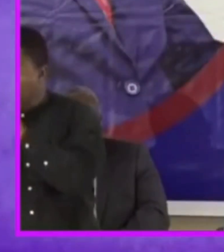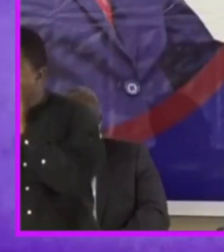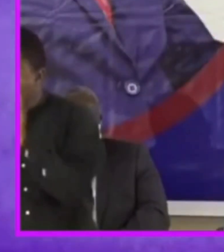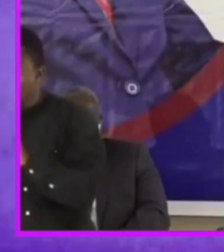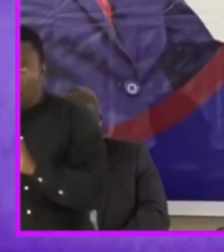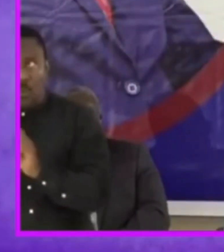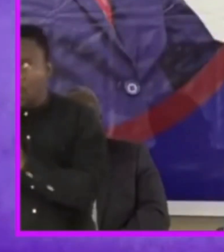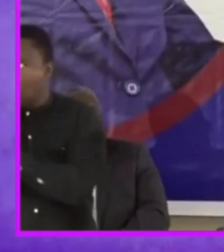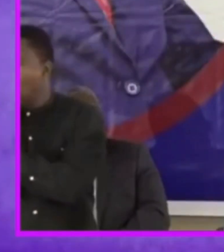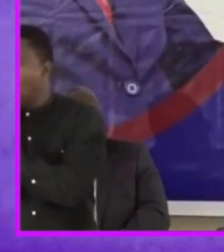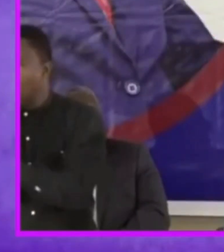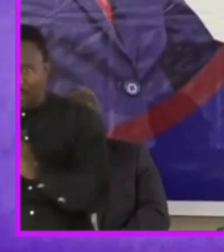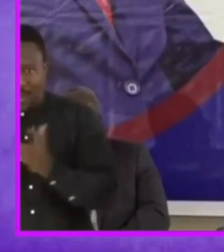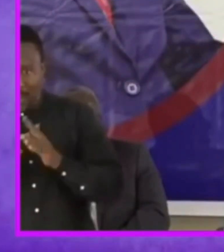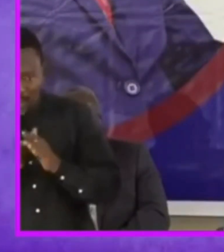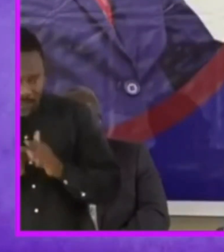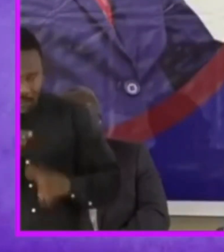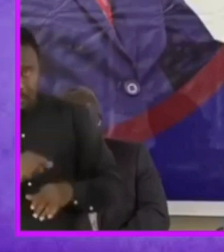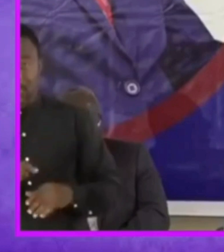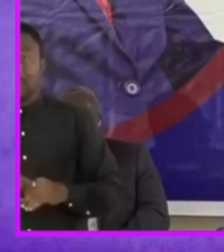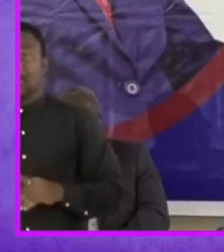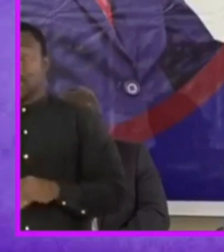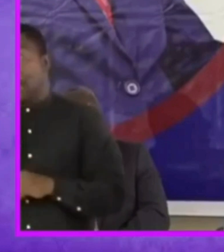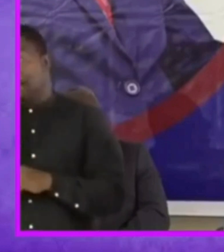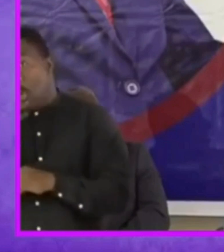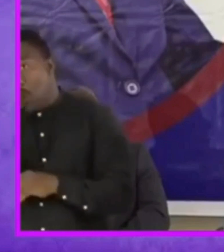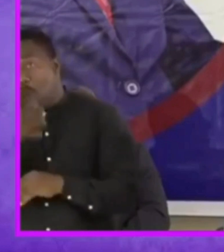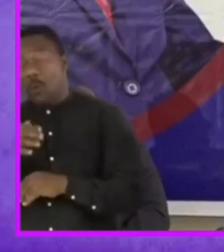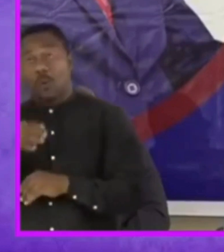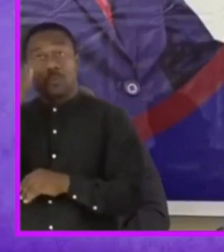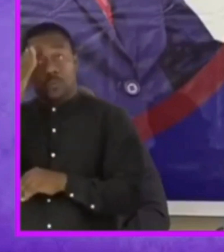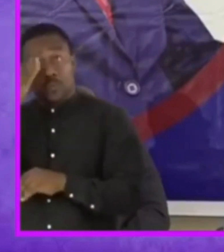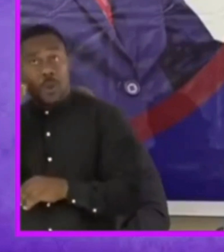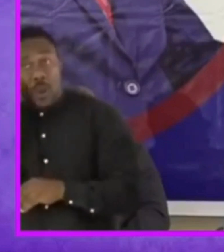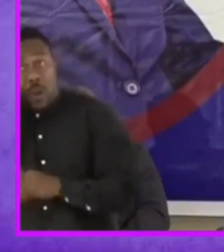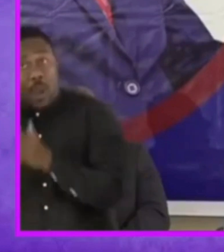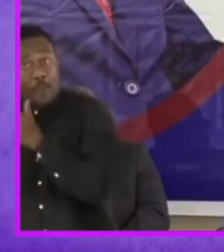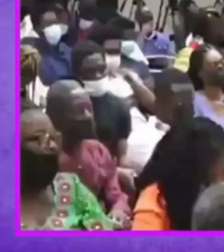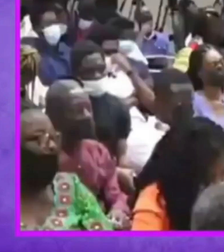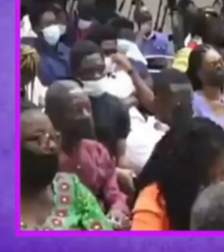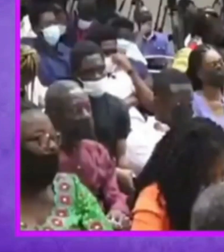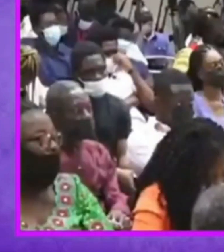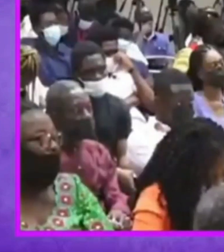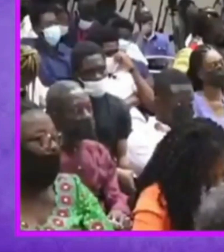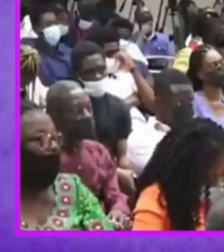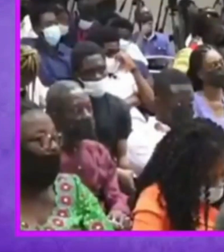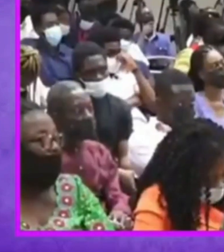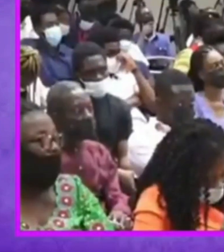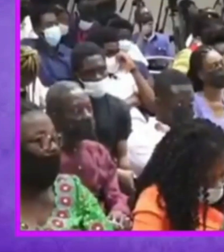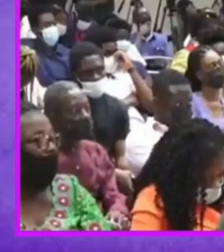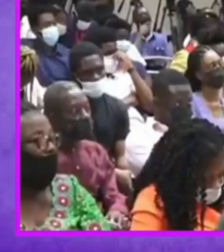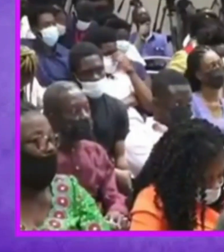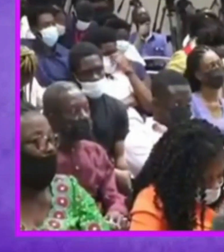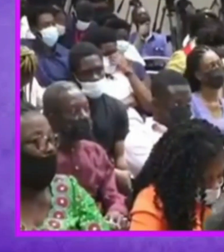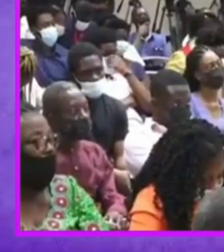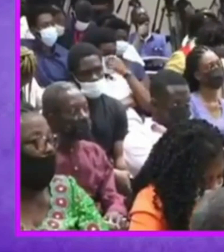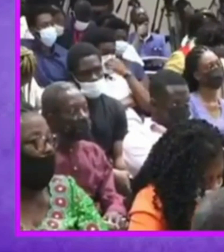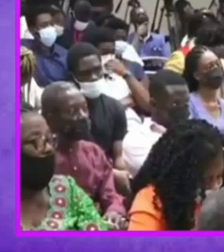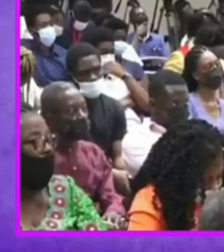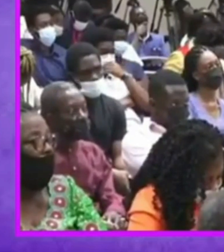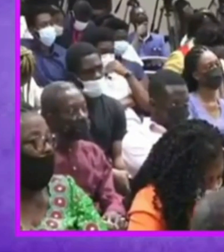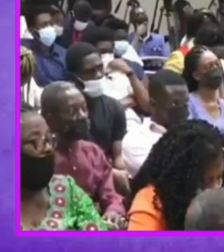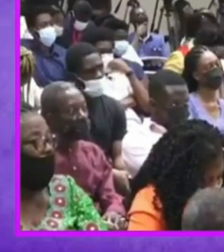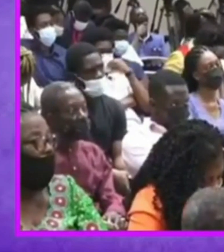benefited them tremendously hong kong south korea united states of america they have all done gifted and talented